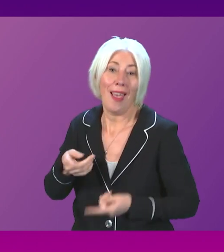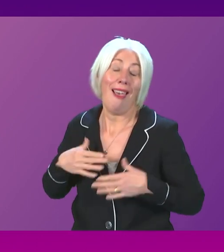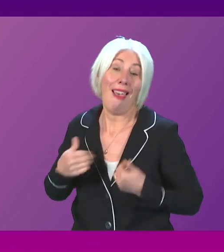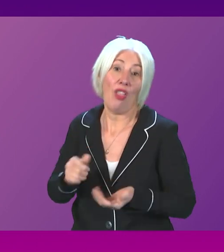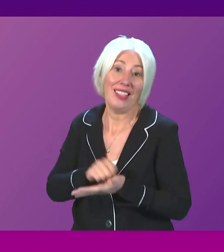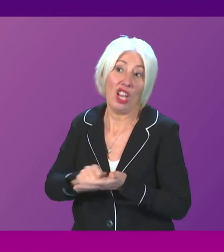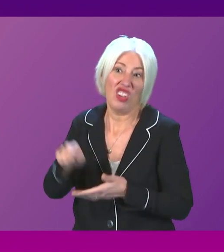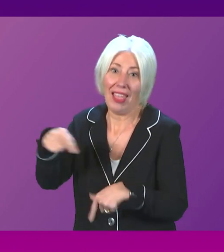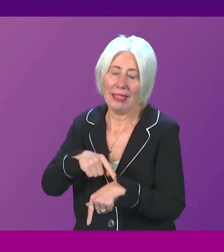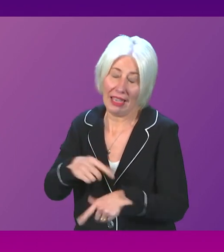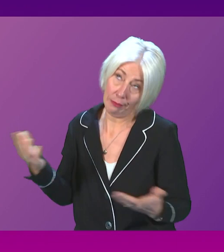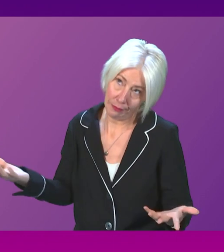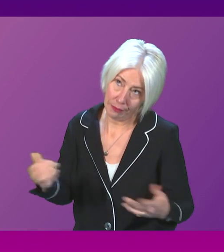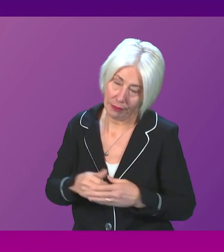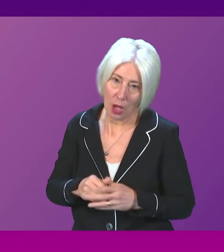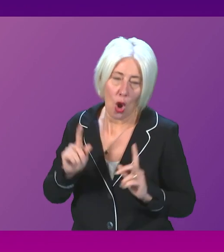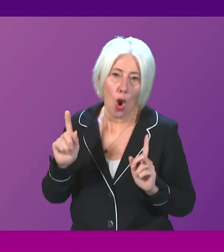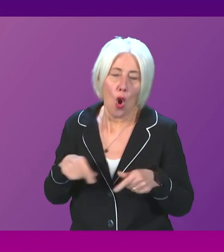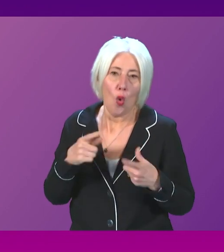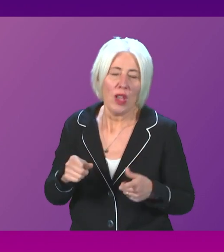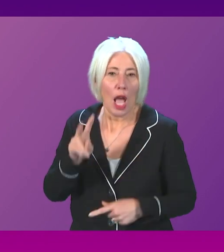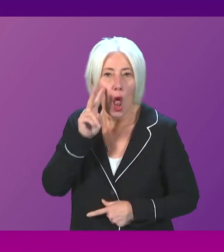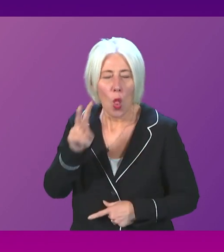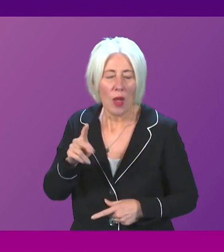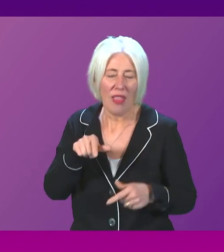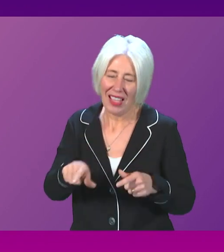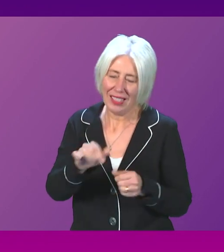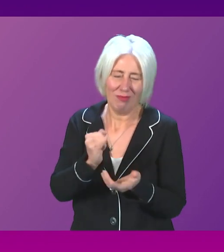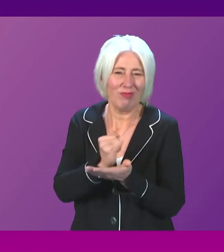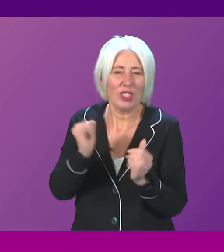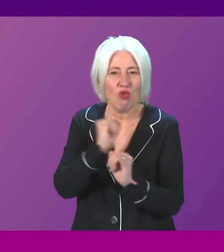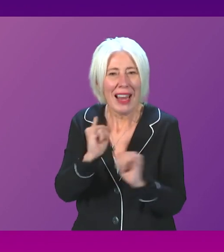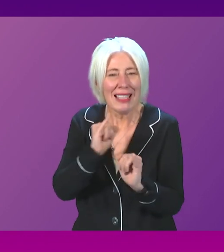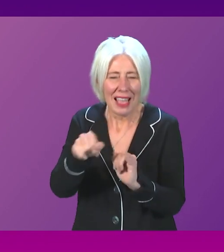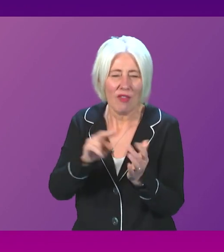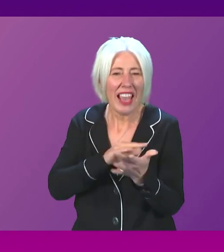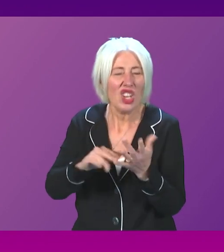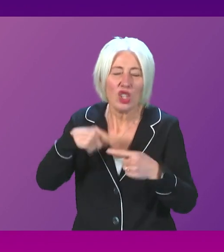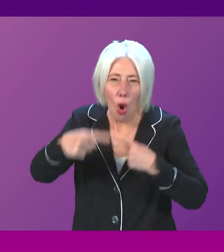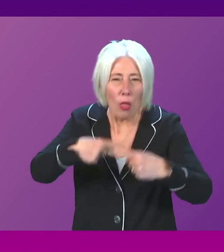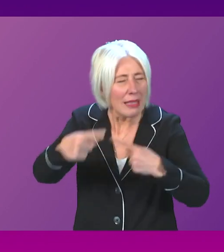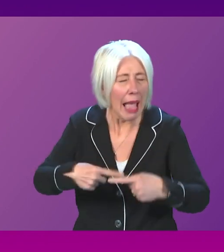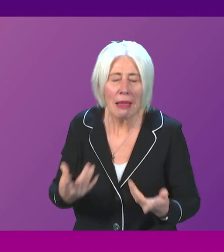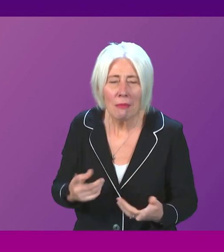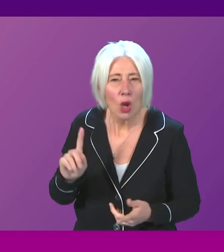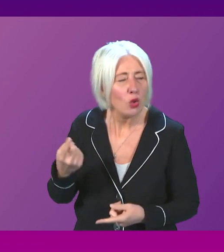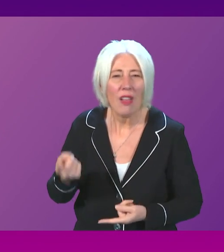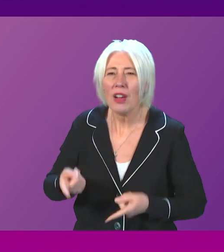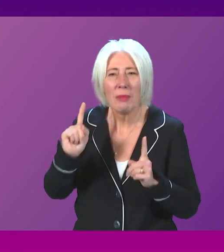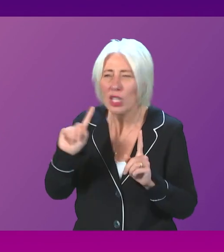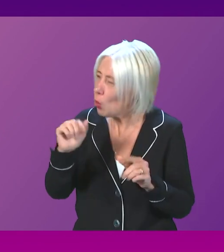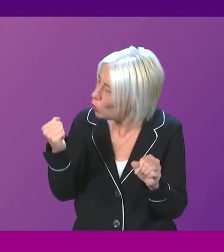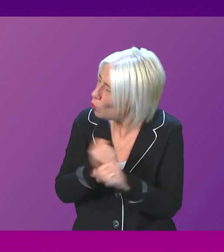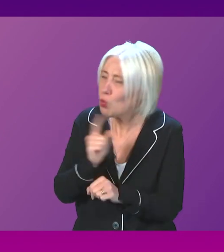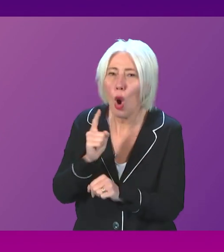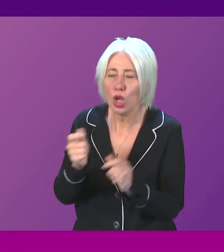simply unacceptable. We cannot normalise our NHS being in a perpetual state of crisis. So what is the First Minister going to do to address this crisis,